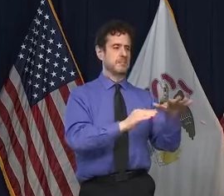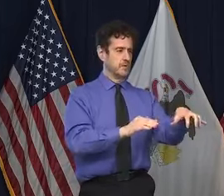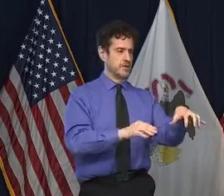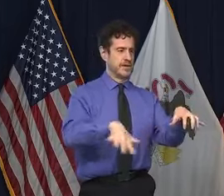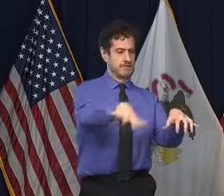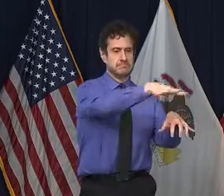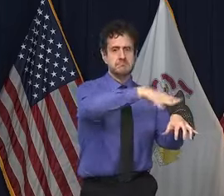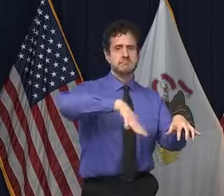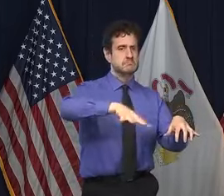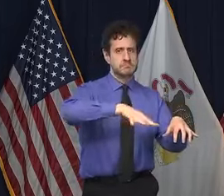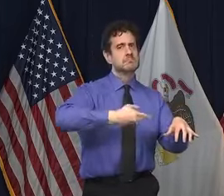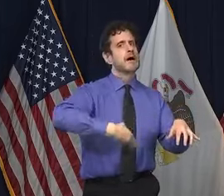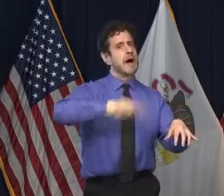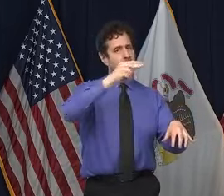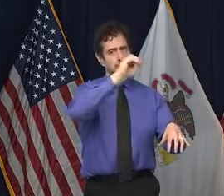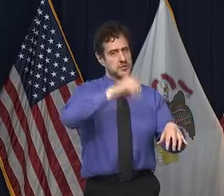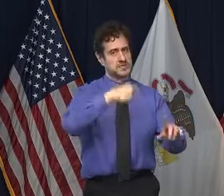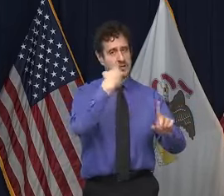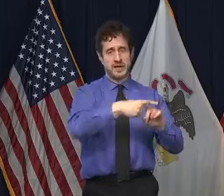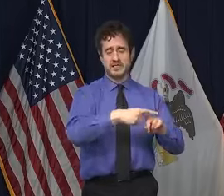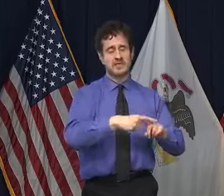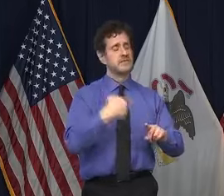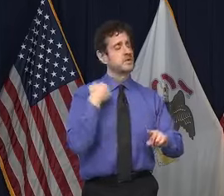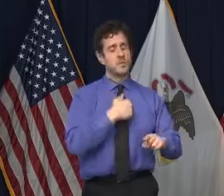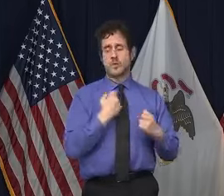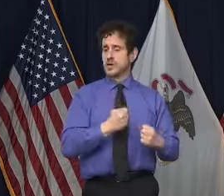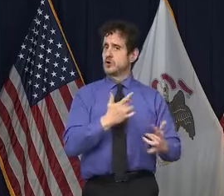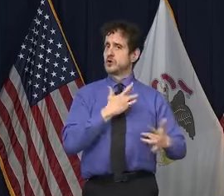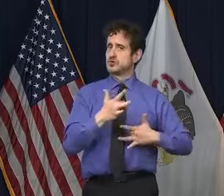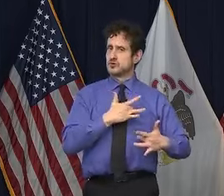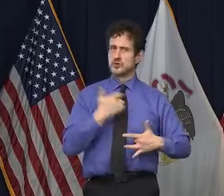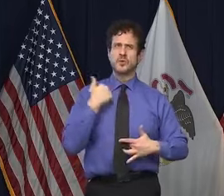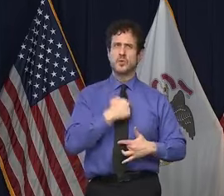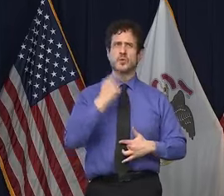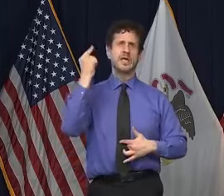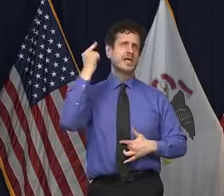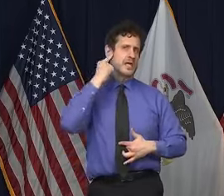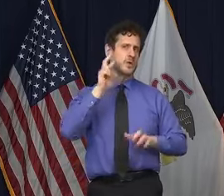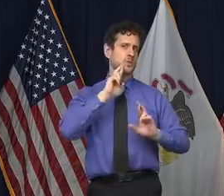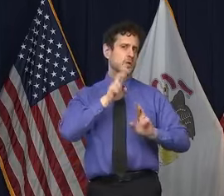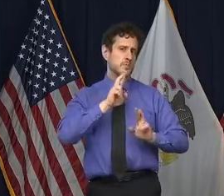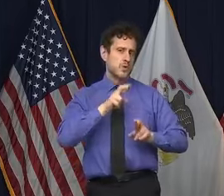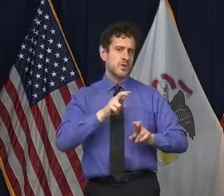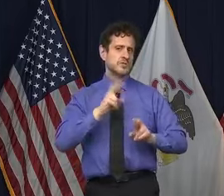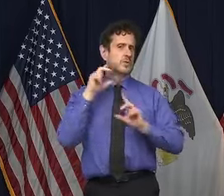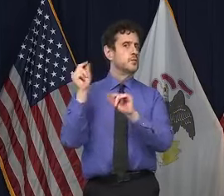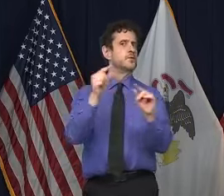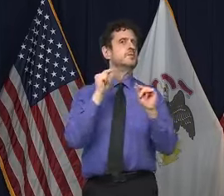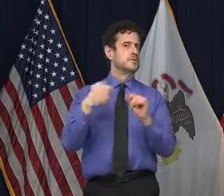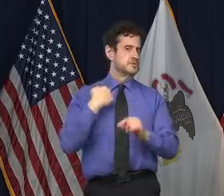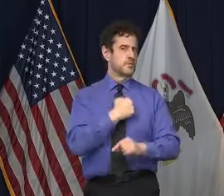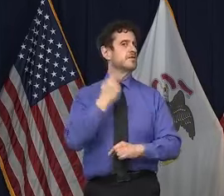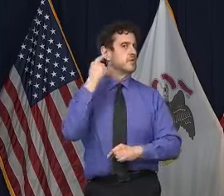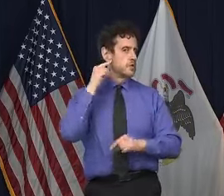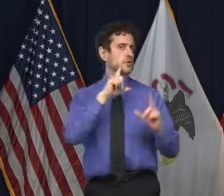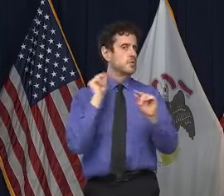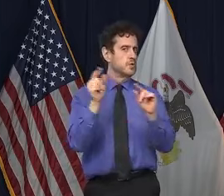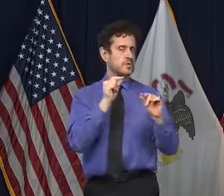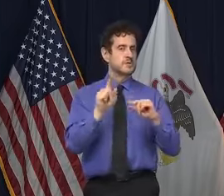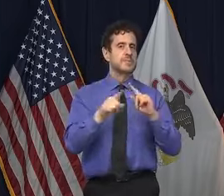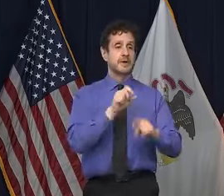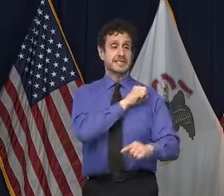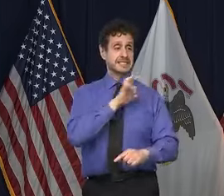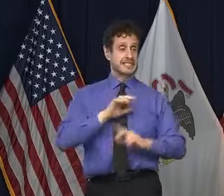deeply concerning some of the reports that we hear, the rumors out there about